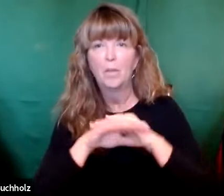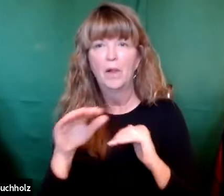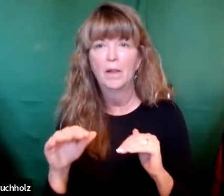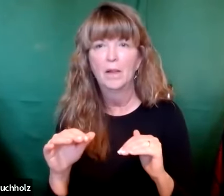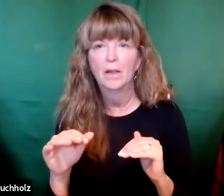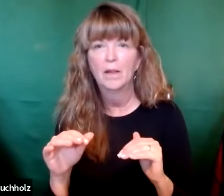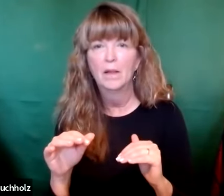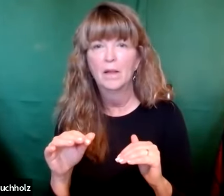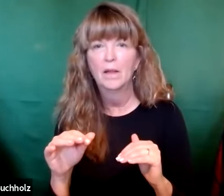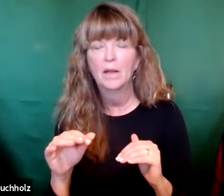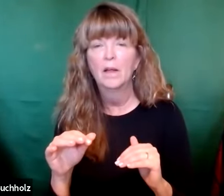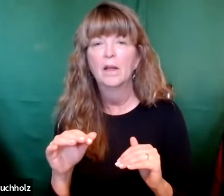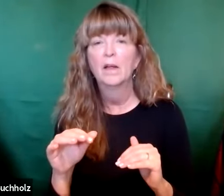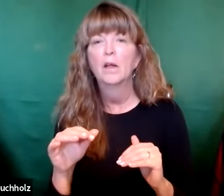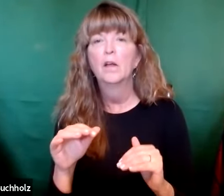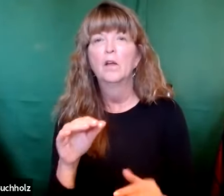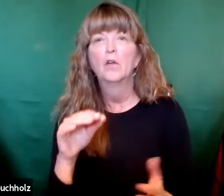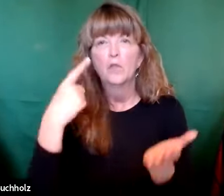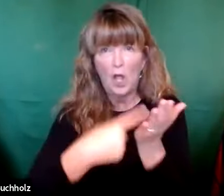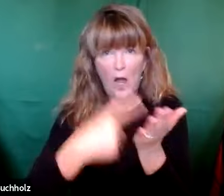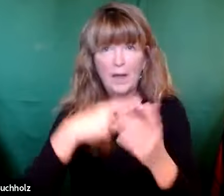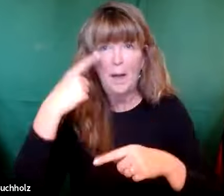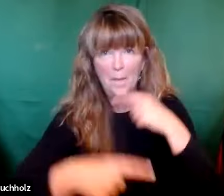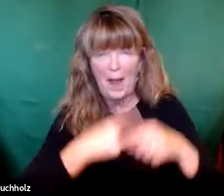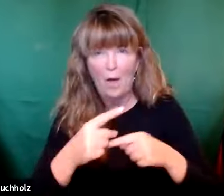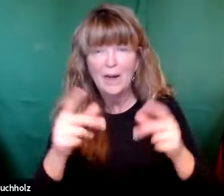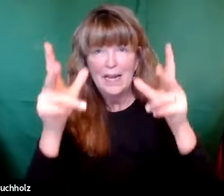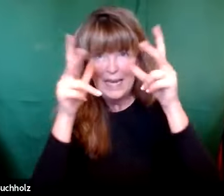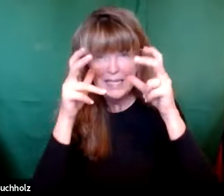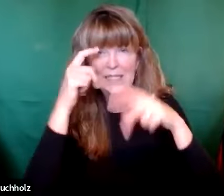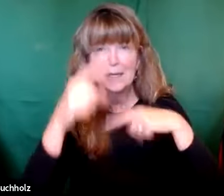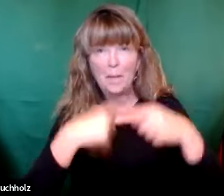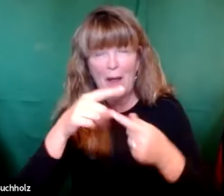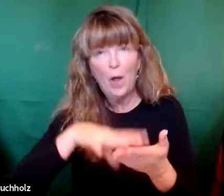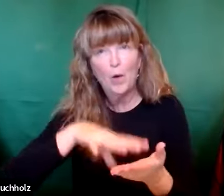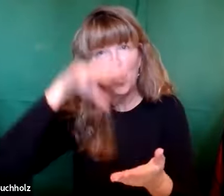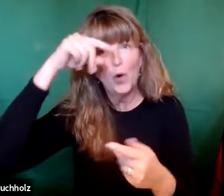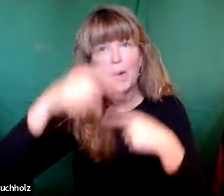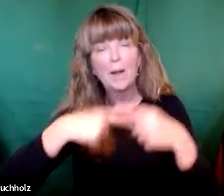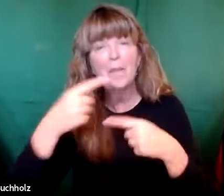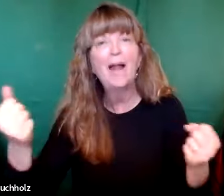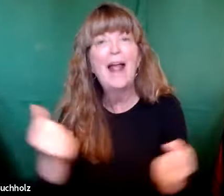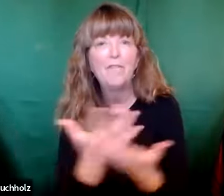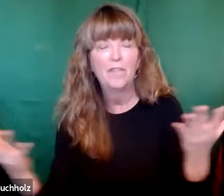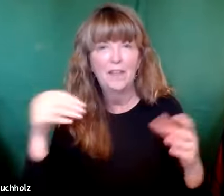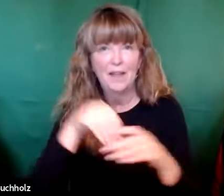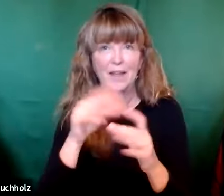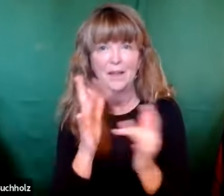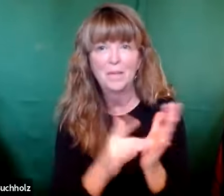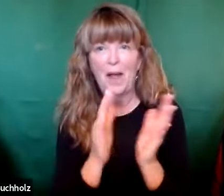So I want all of you to be comfortable talking about, listening and about, learning